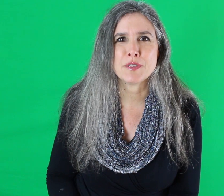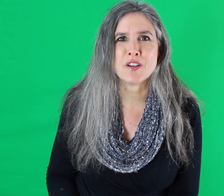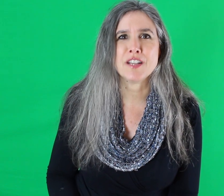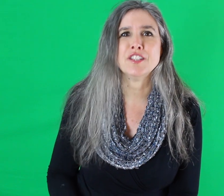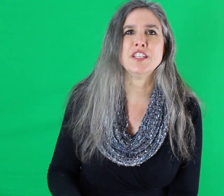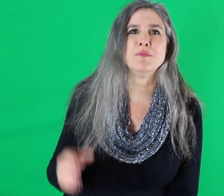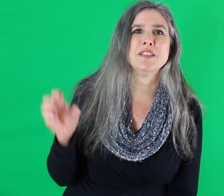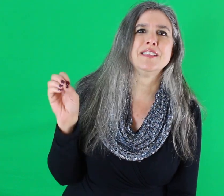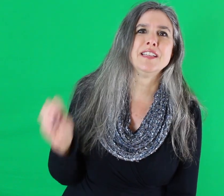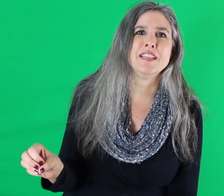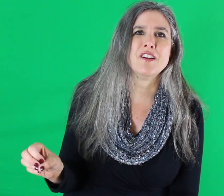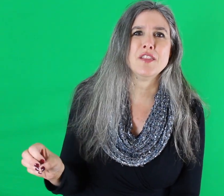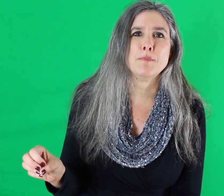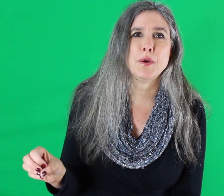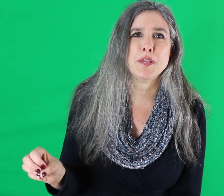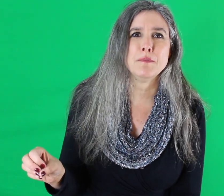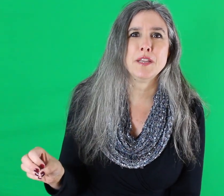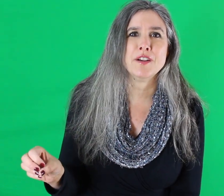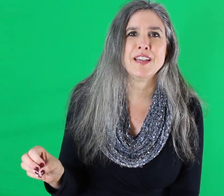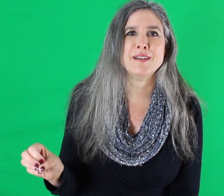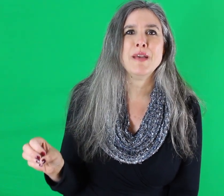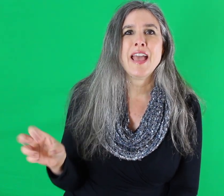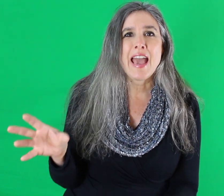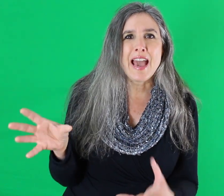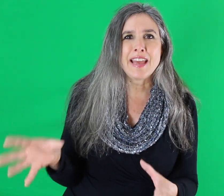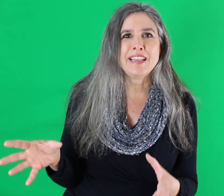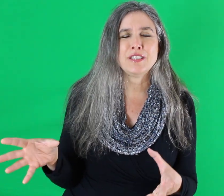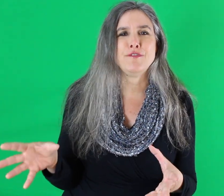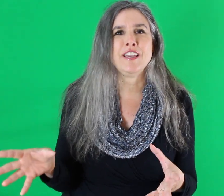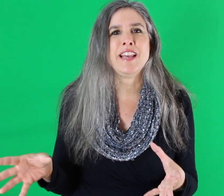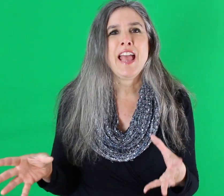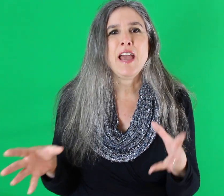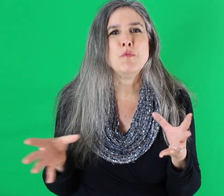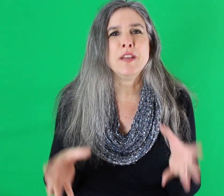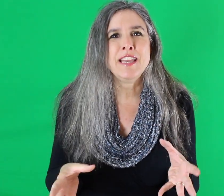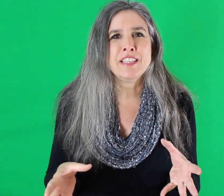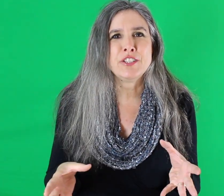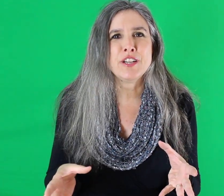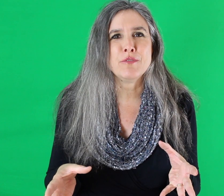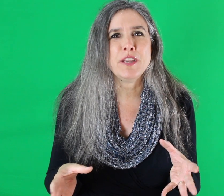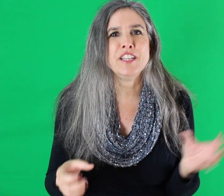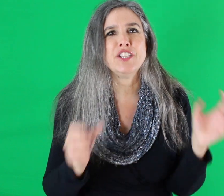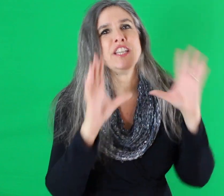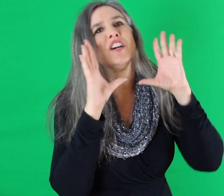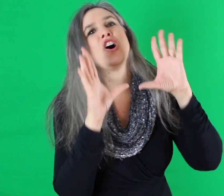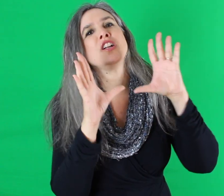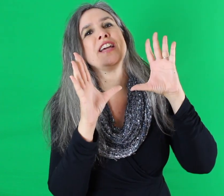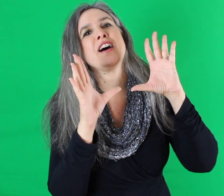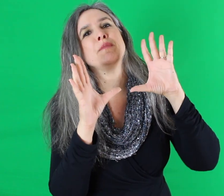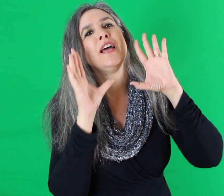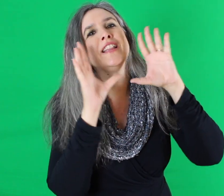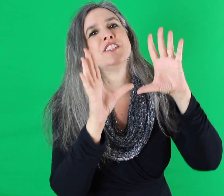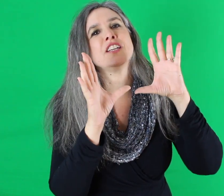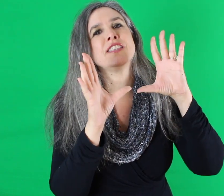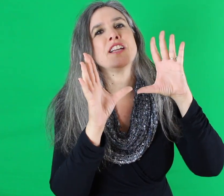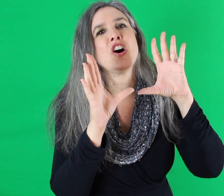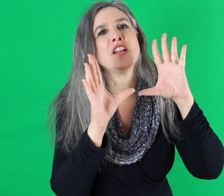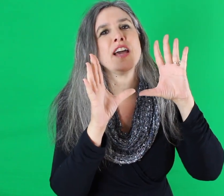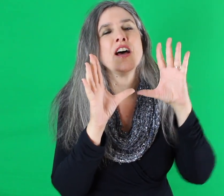song and she was sitting on the podium near him at his feet. And when he started reading, she called out, Mahala Johnson called out,